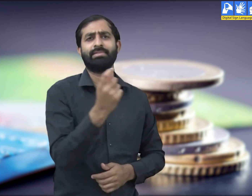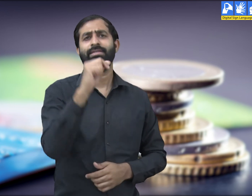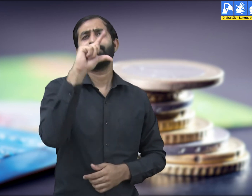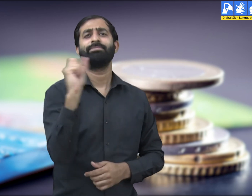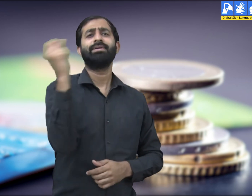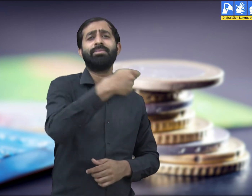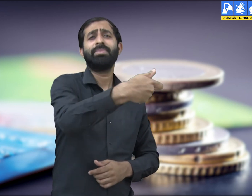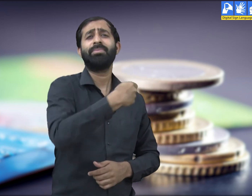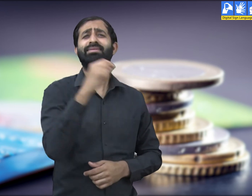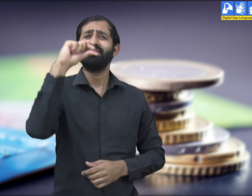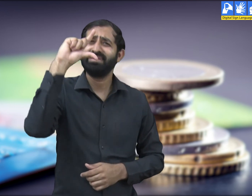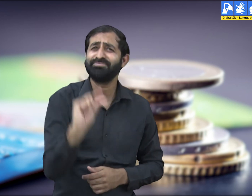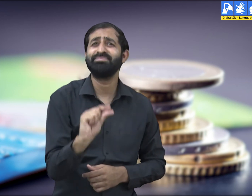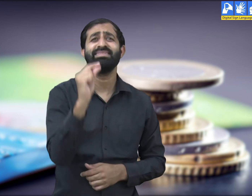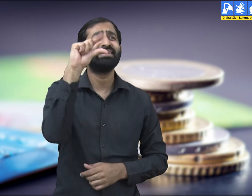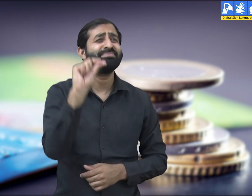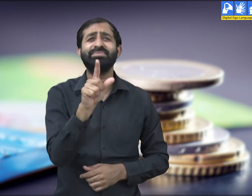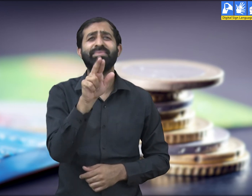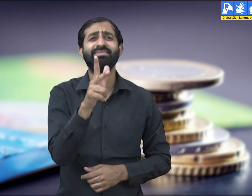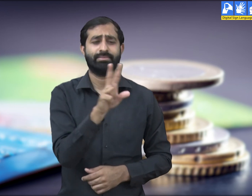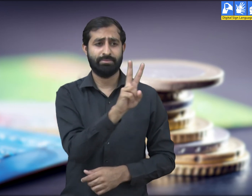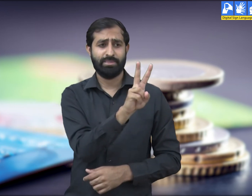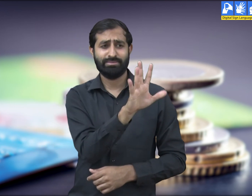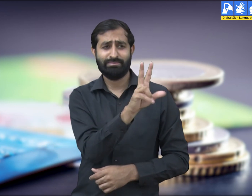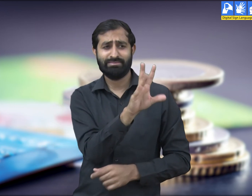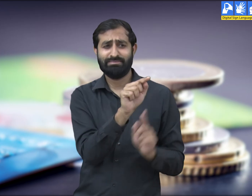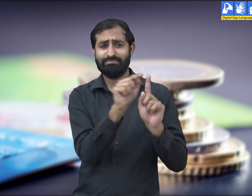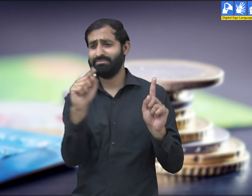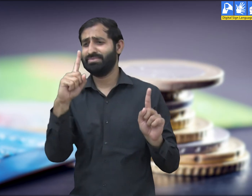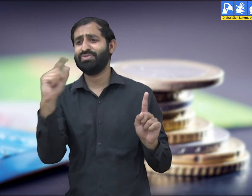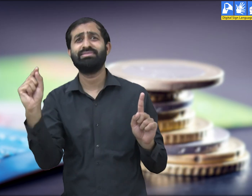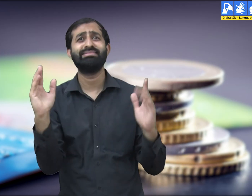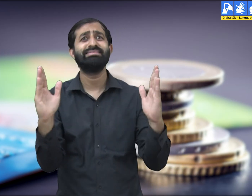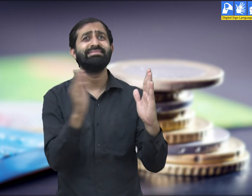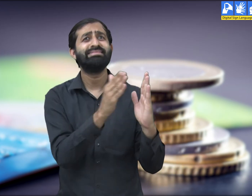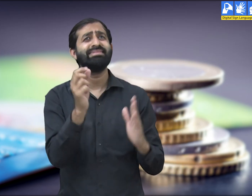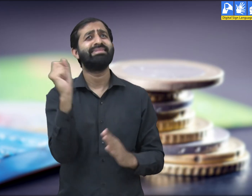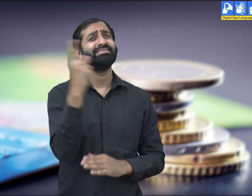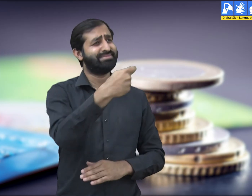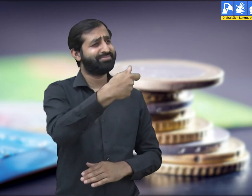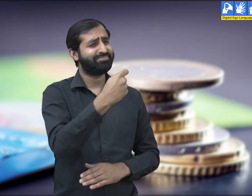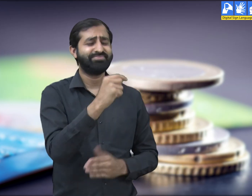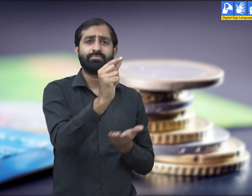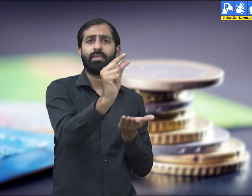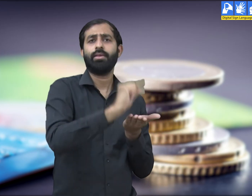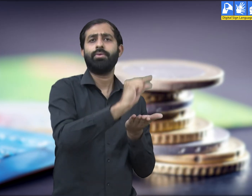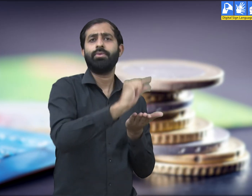interest. The borrower in this scenario is not burdened with repaying a heavy principal amount plus the